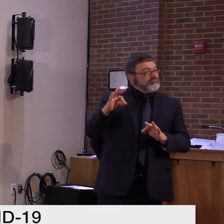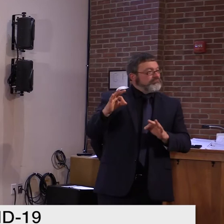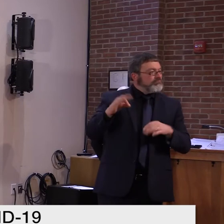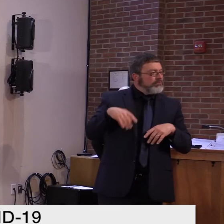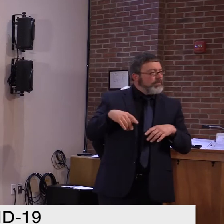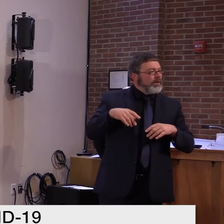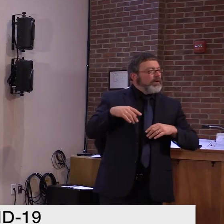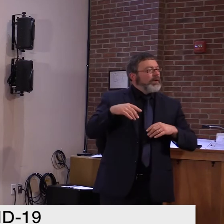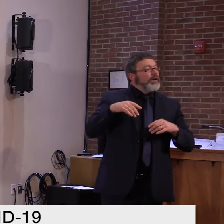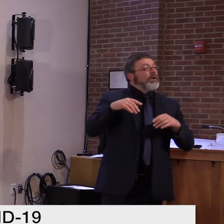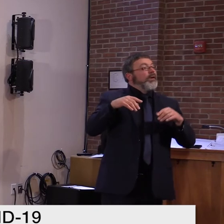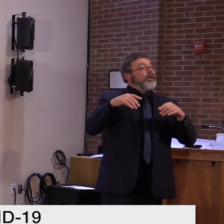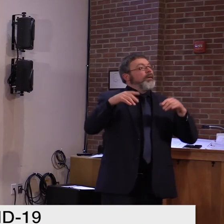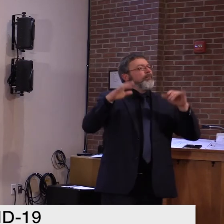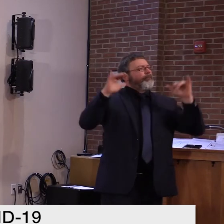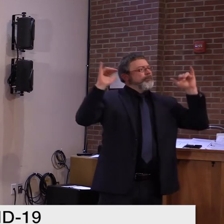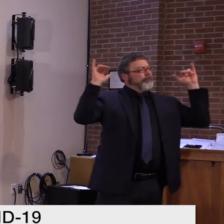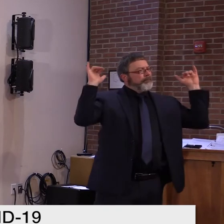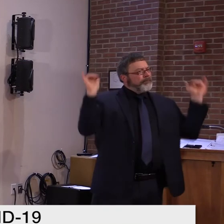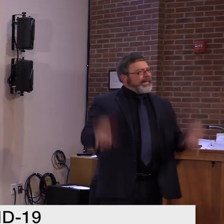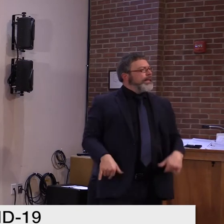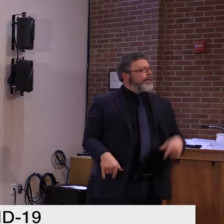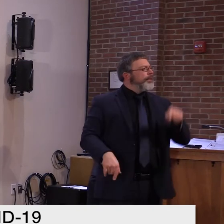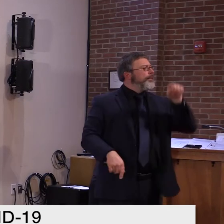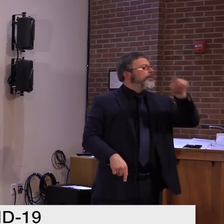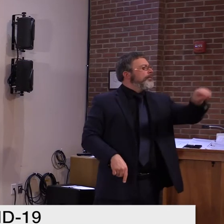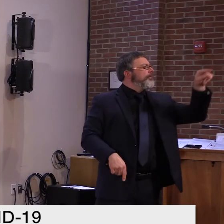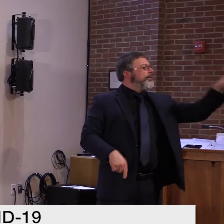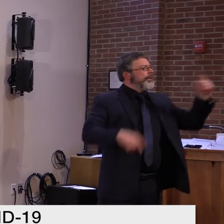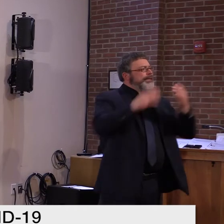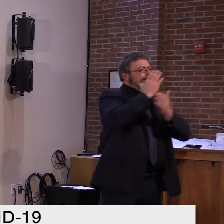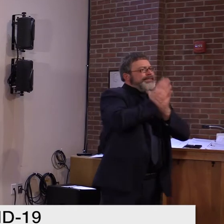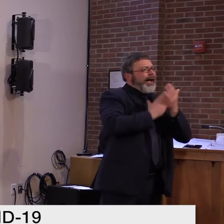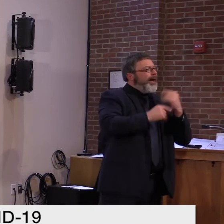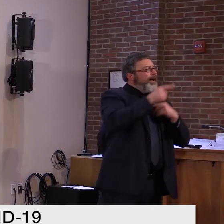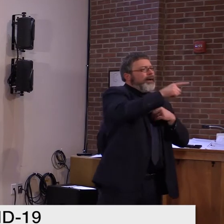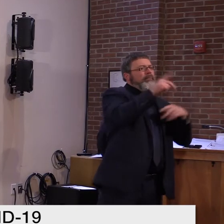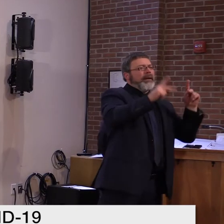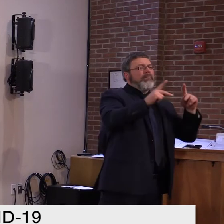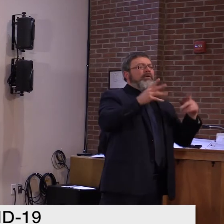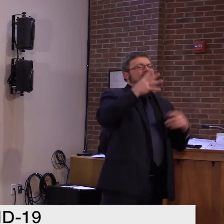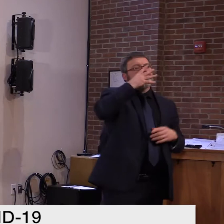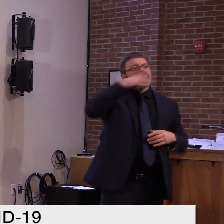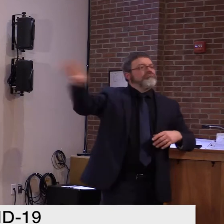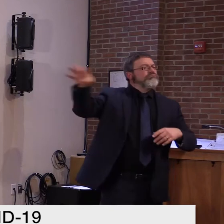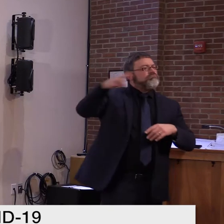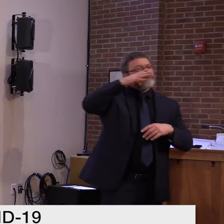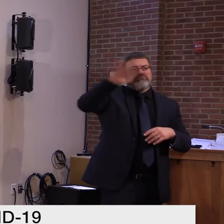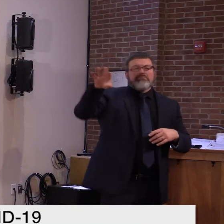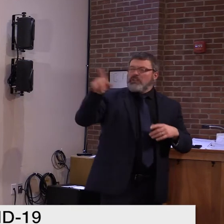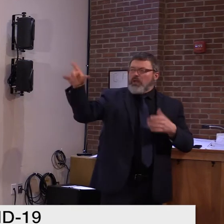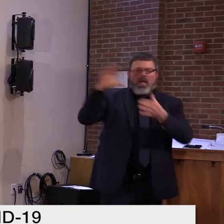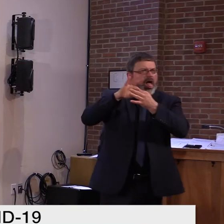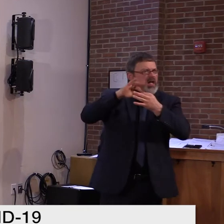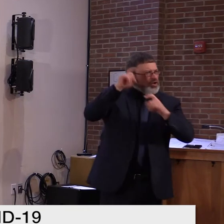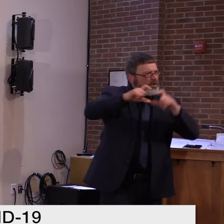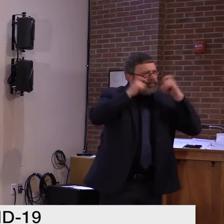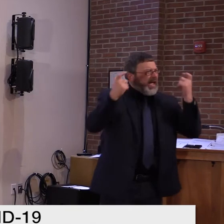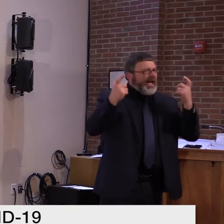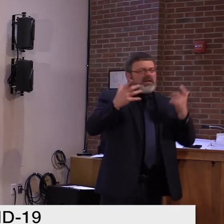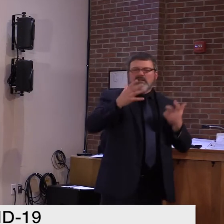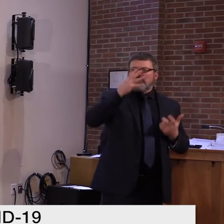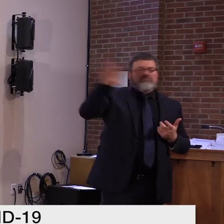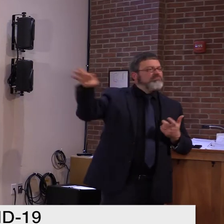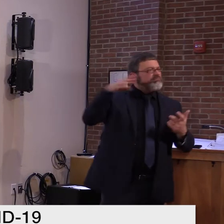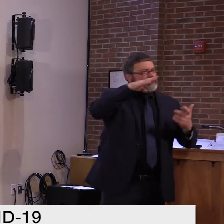people who maybe are not paying attention than it is? Is there any other way to get this information out there? Yeah, I mean, that's that's